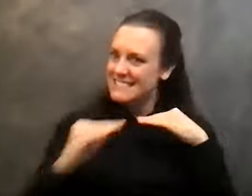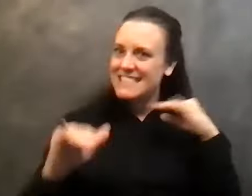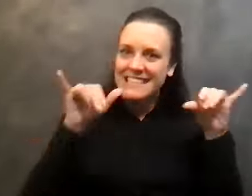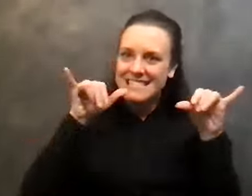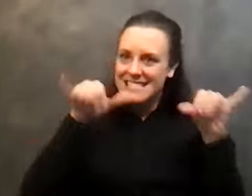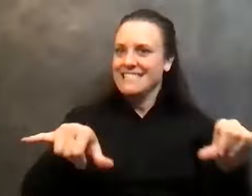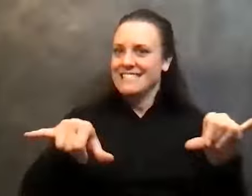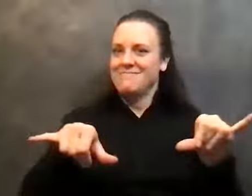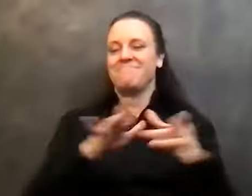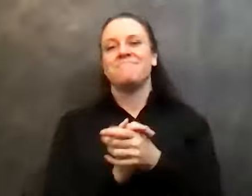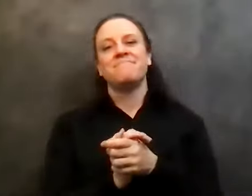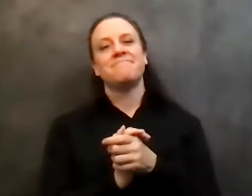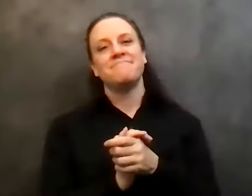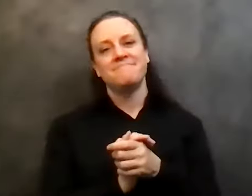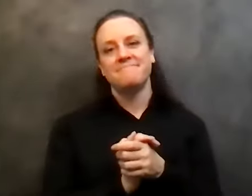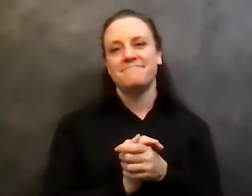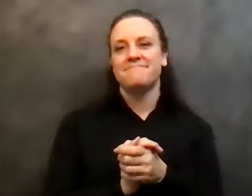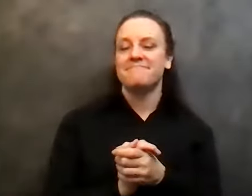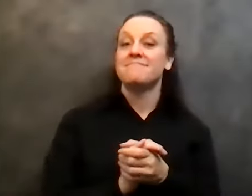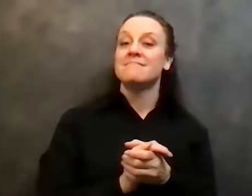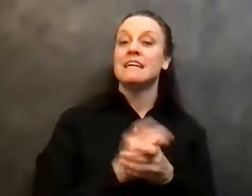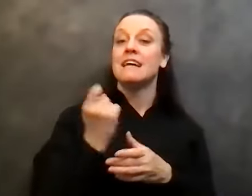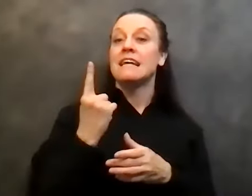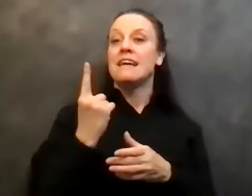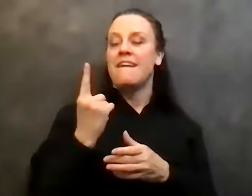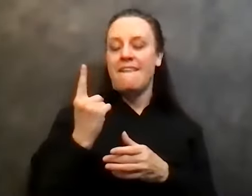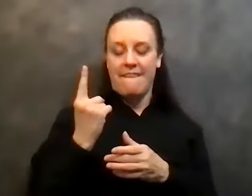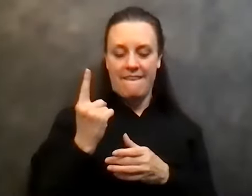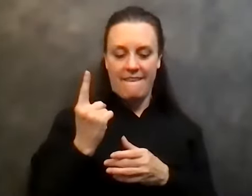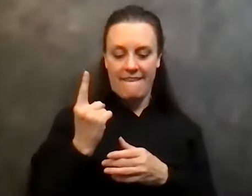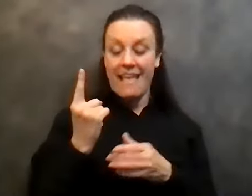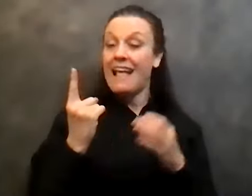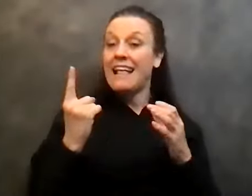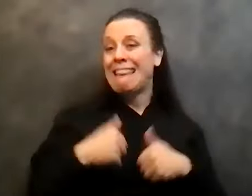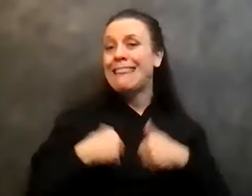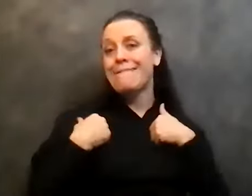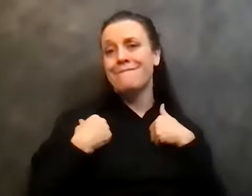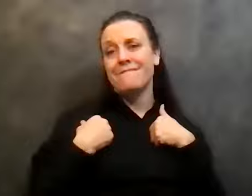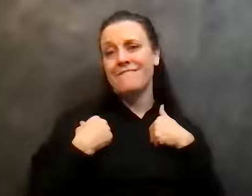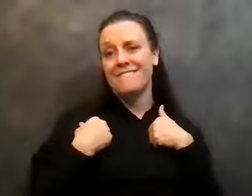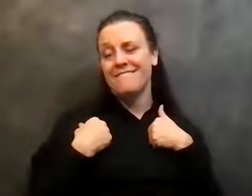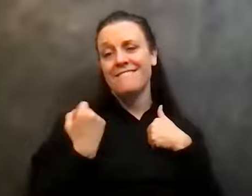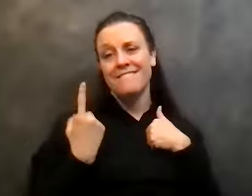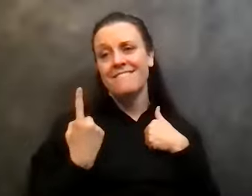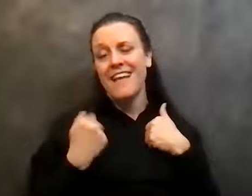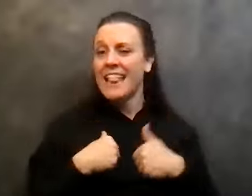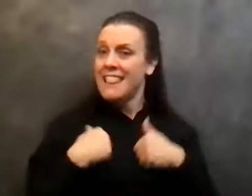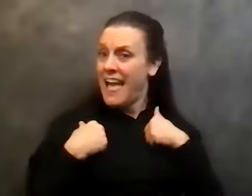Uh, the, the, the, clamors of life, uh, the things that, uh, uh, a sober recovered life